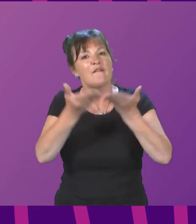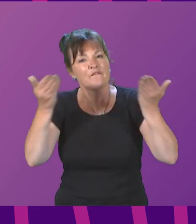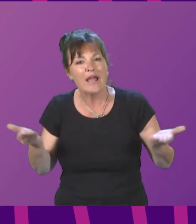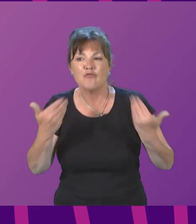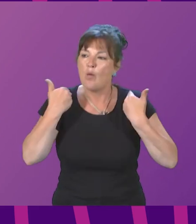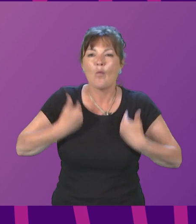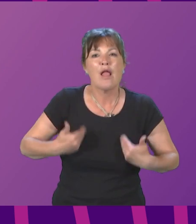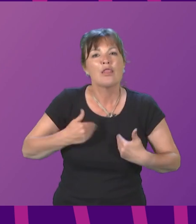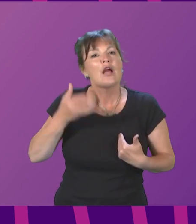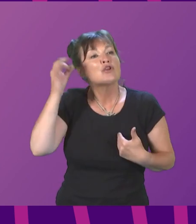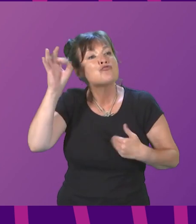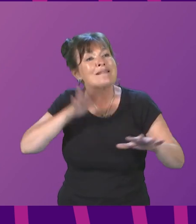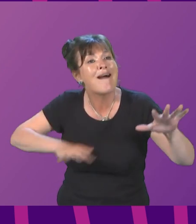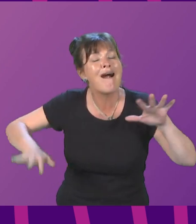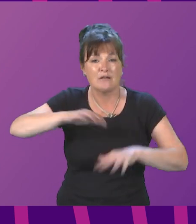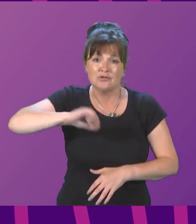Scotland.